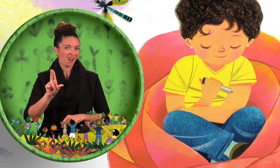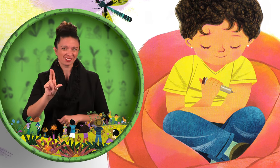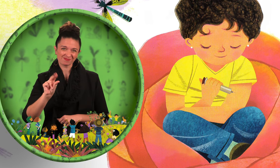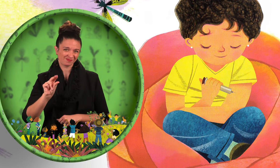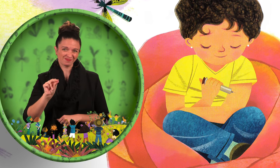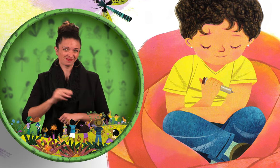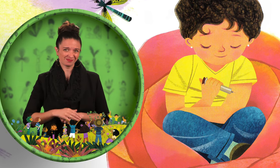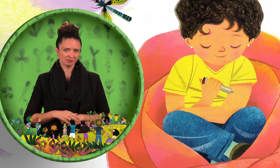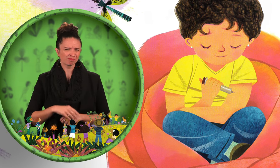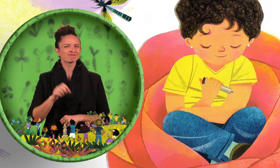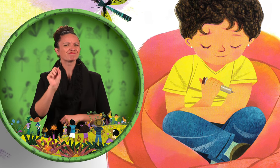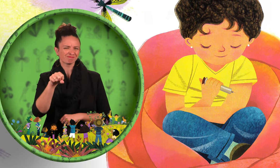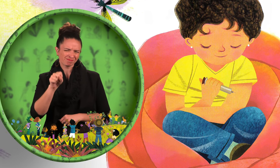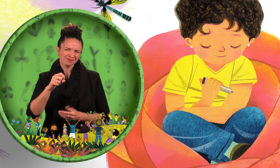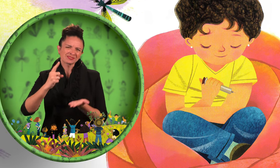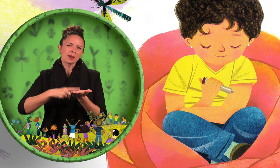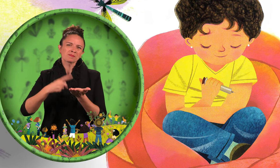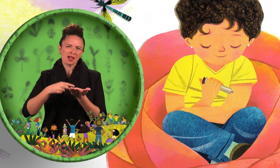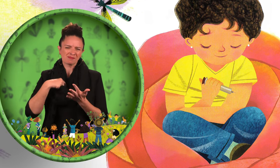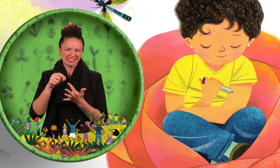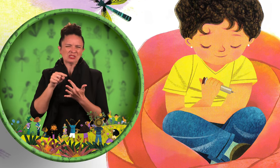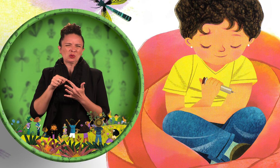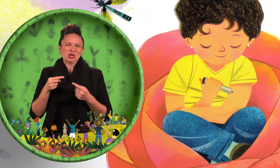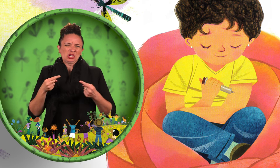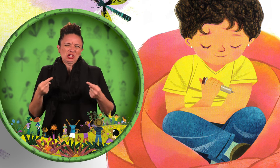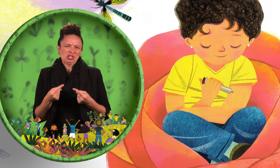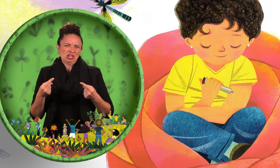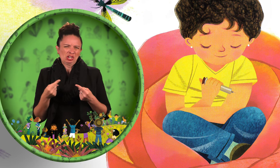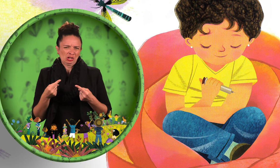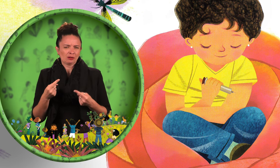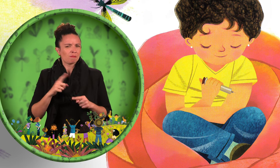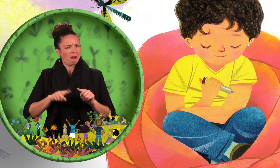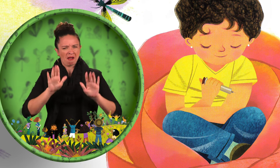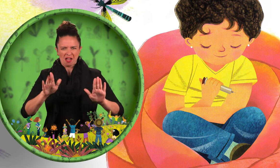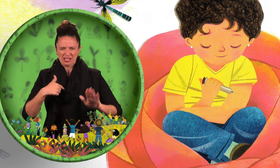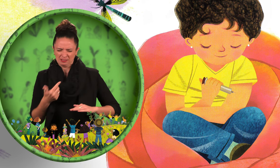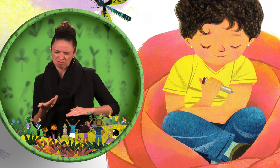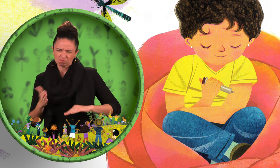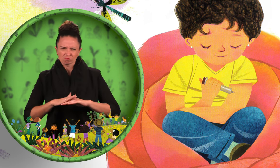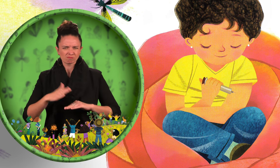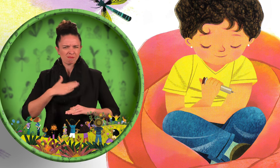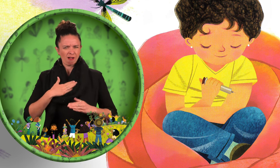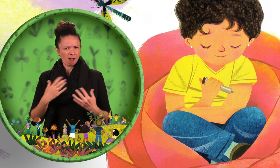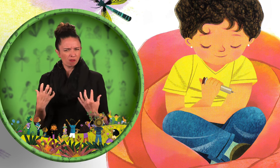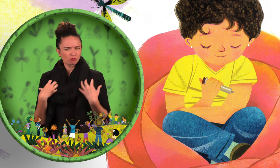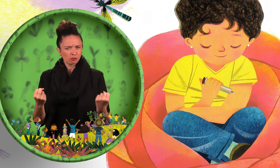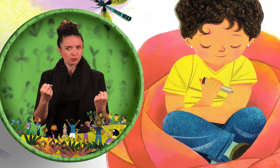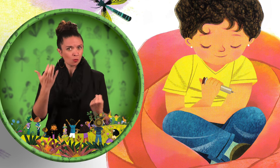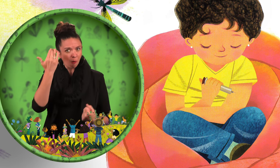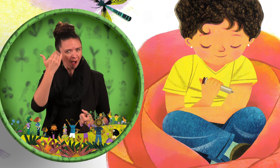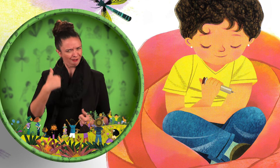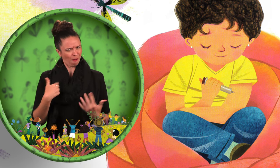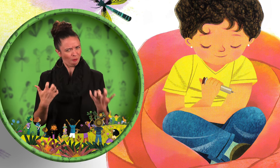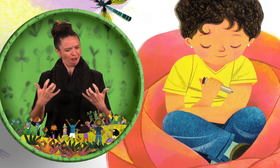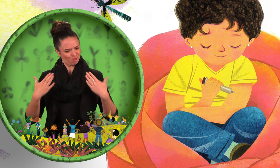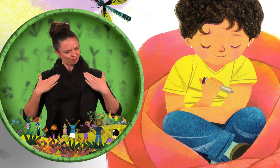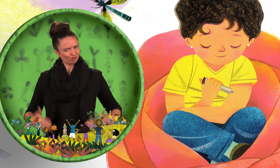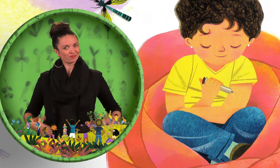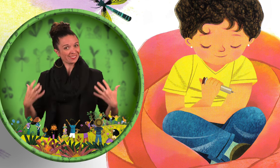Even though this can sometimes hurt, I gather all of my courage to do it to be healthy.